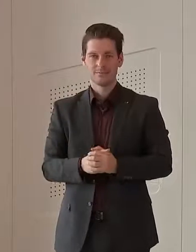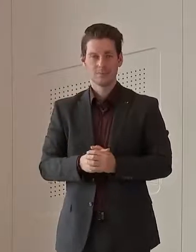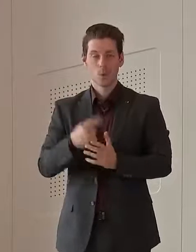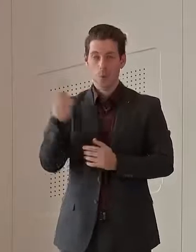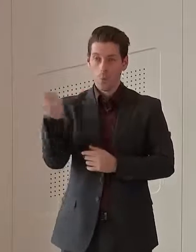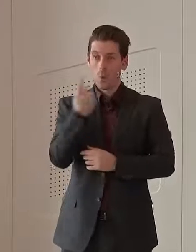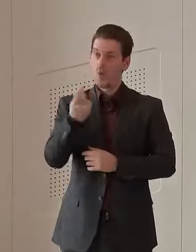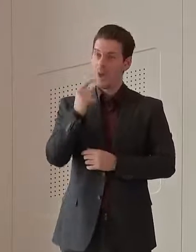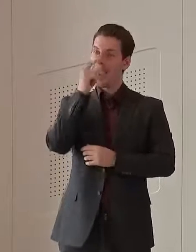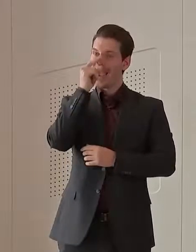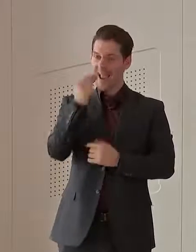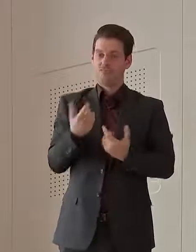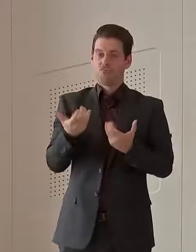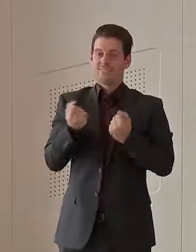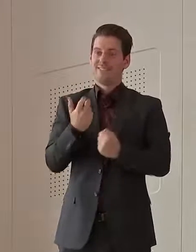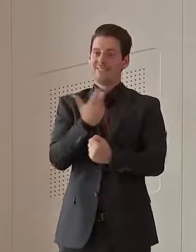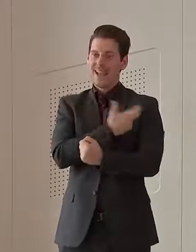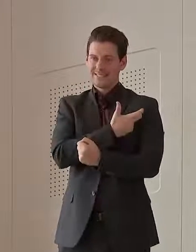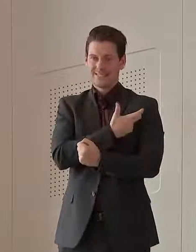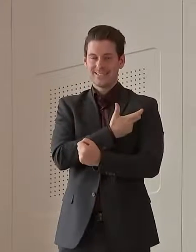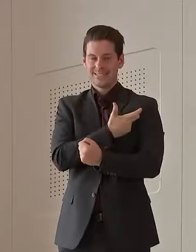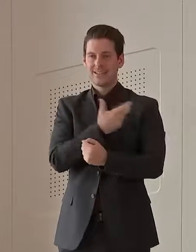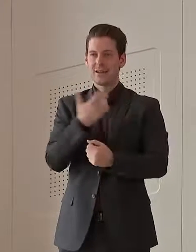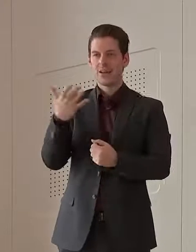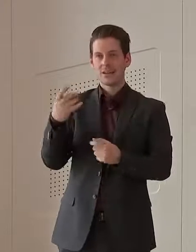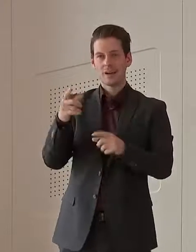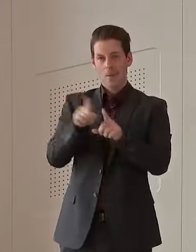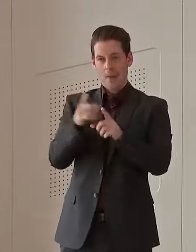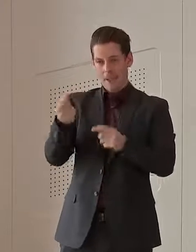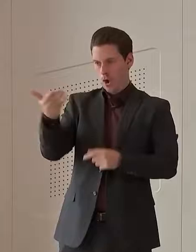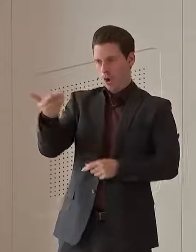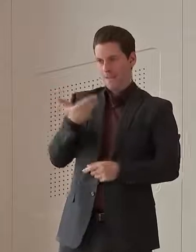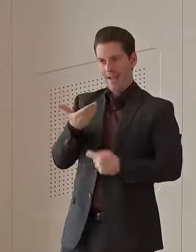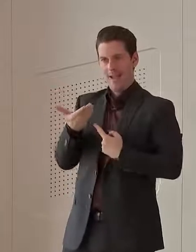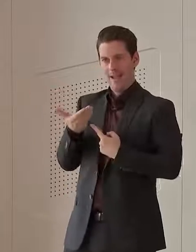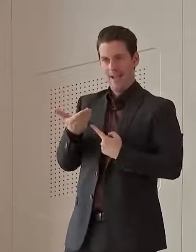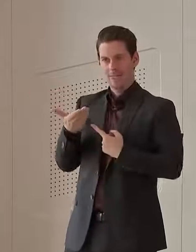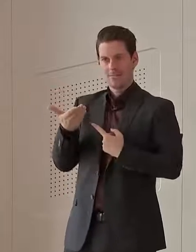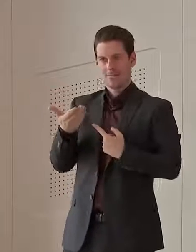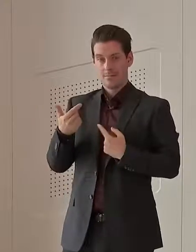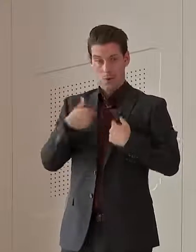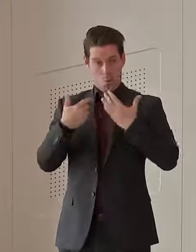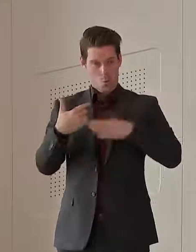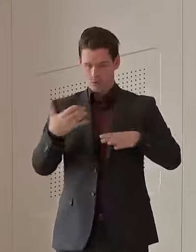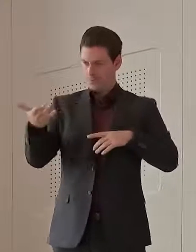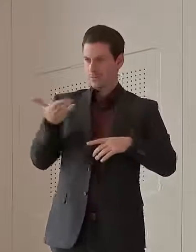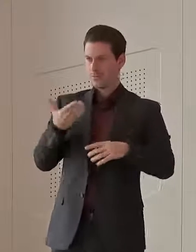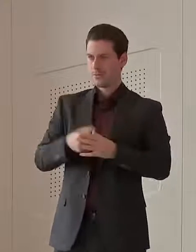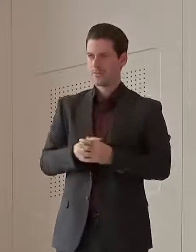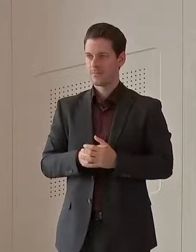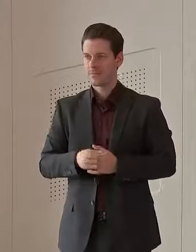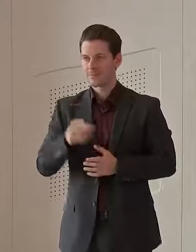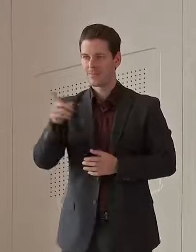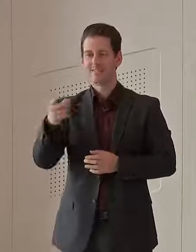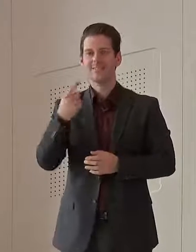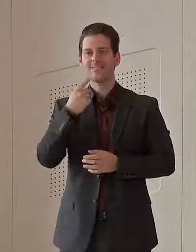who's eligible for a vaccine must be offered a vaccine as well. You said this morning we've got to get out of a cave and live in the COVID world. What do you